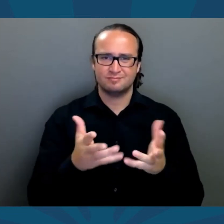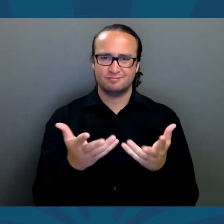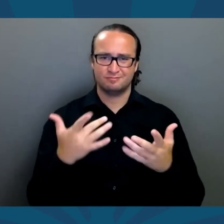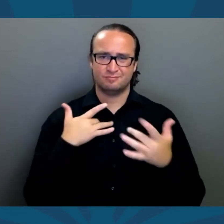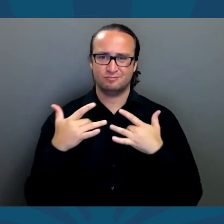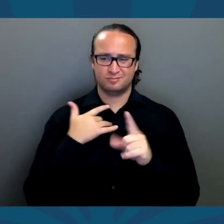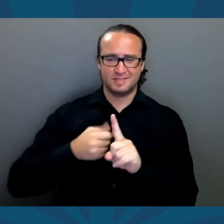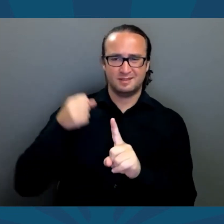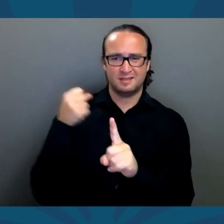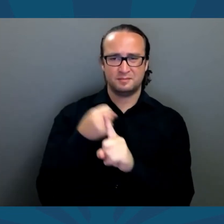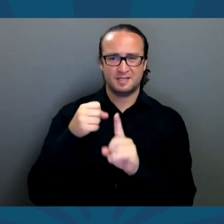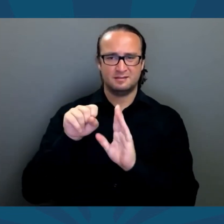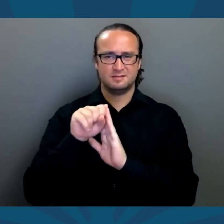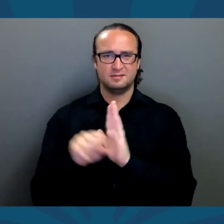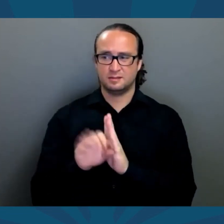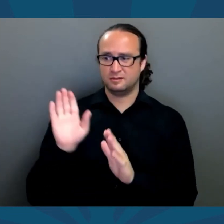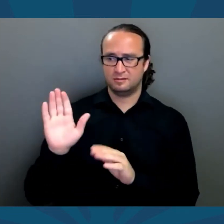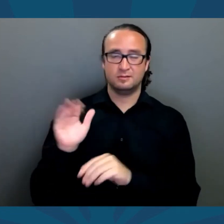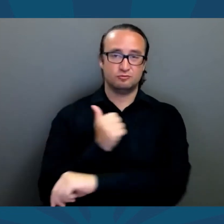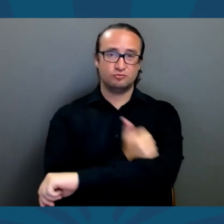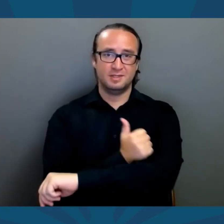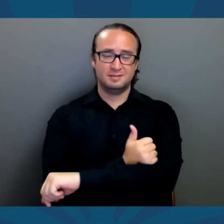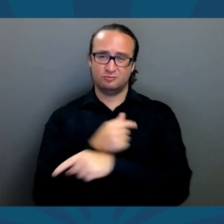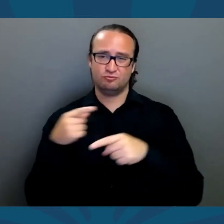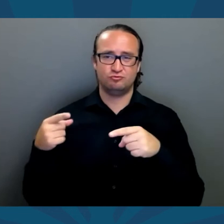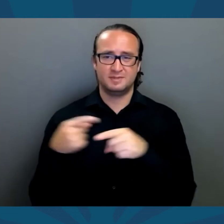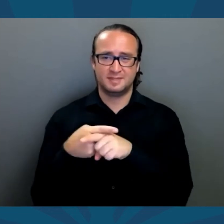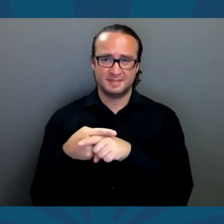curbing the impact of our state's drug crisis,